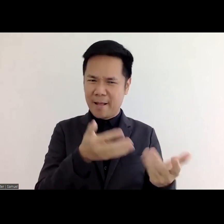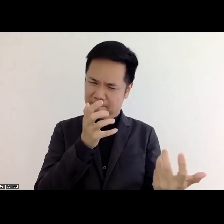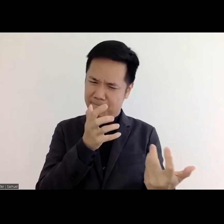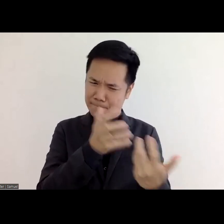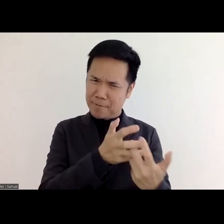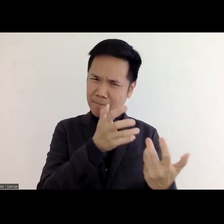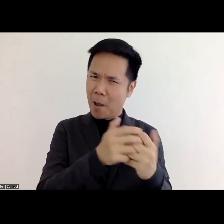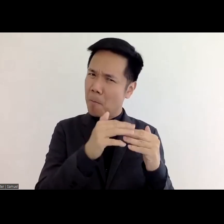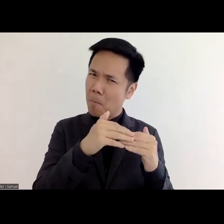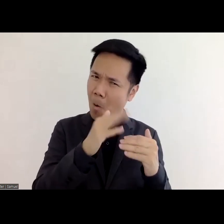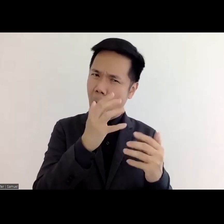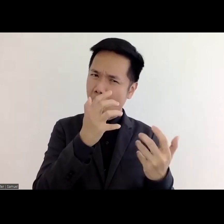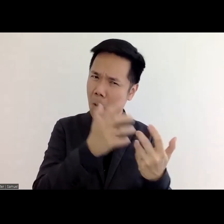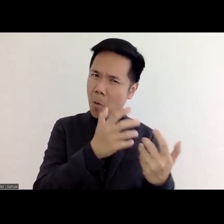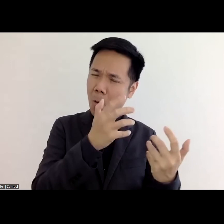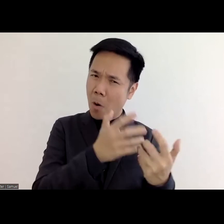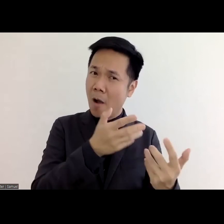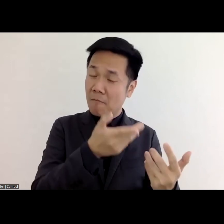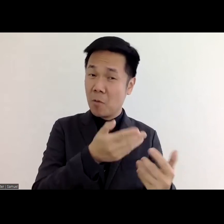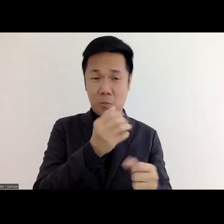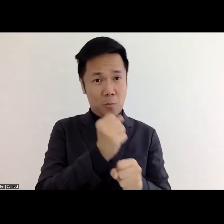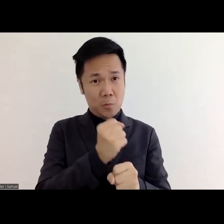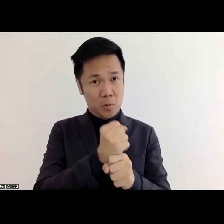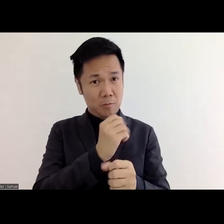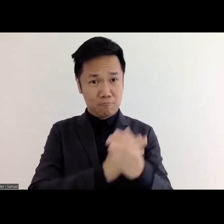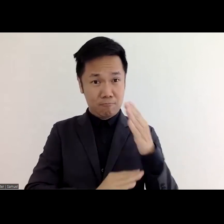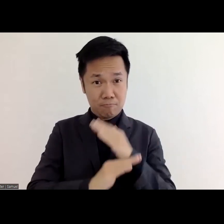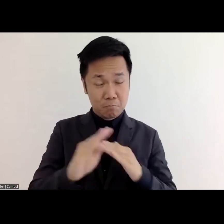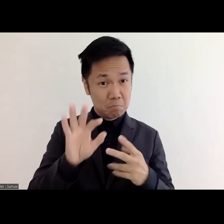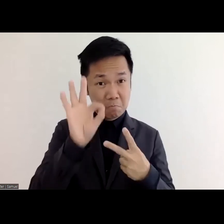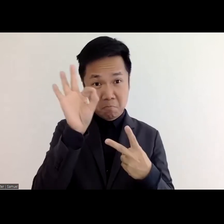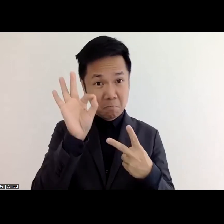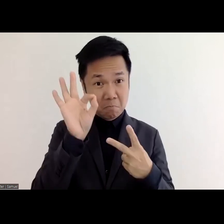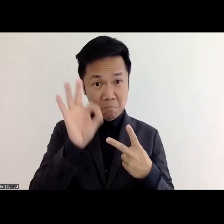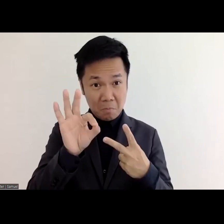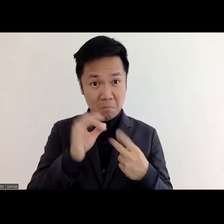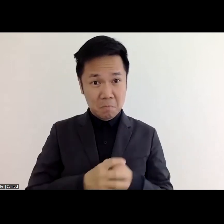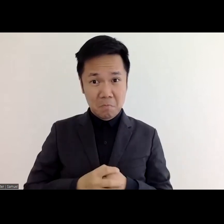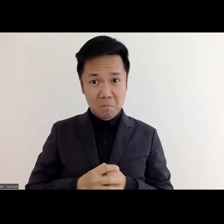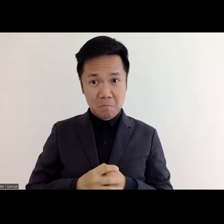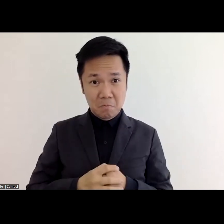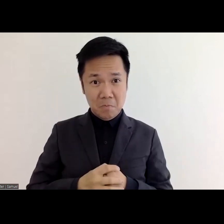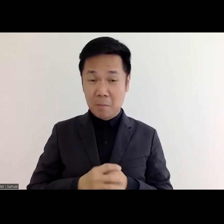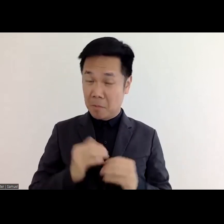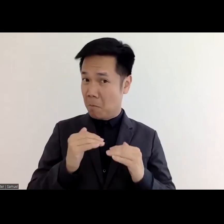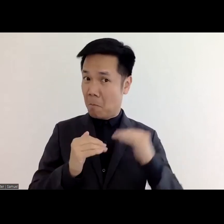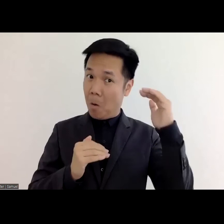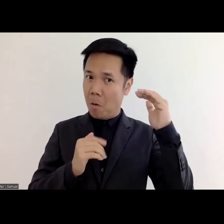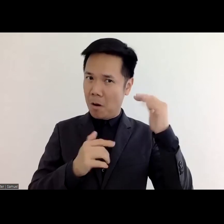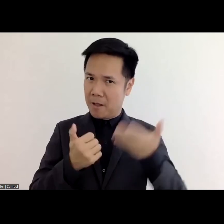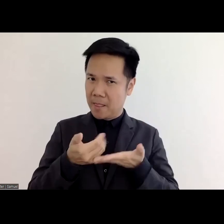yes uh